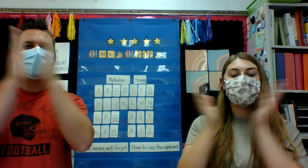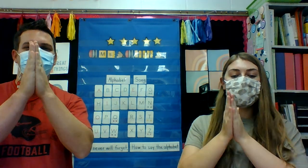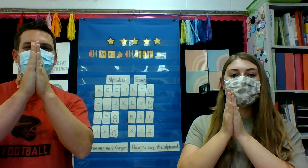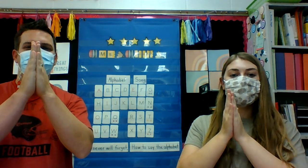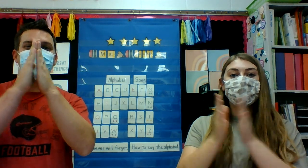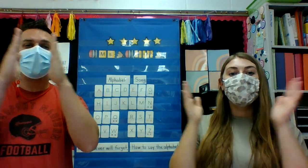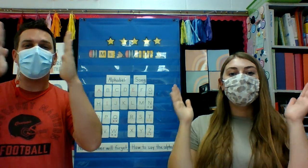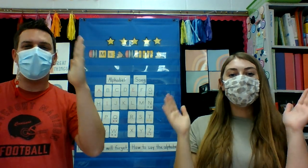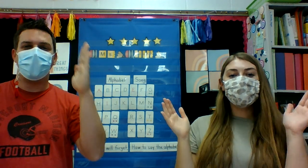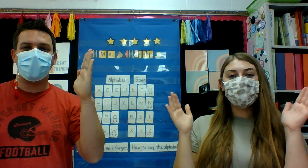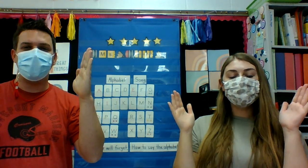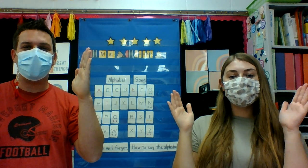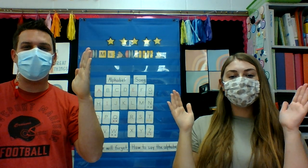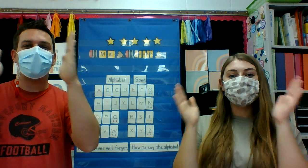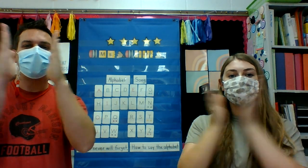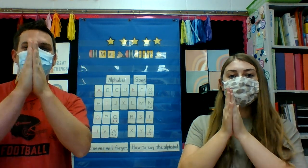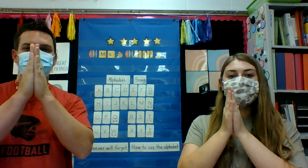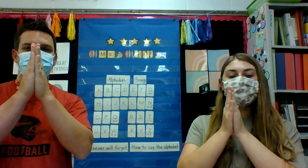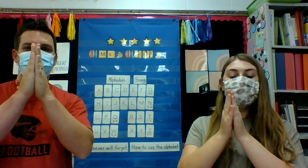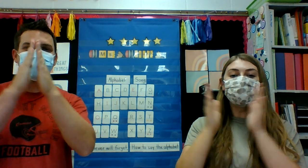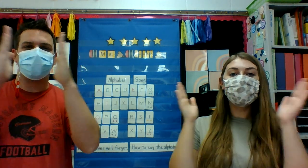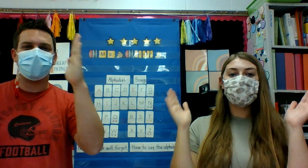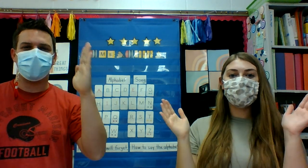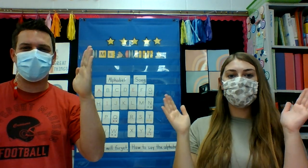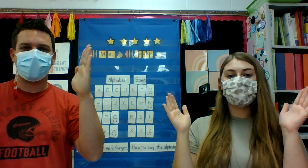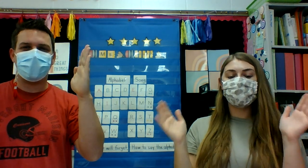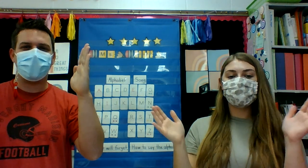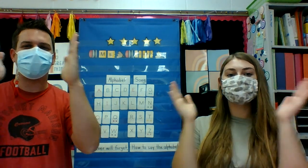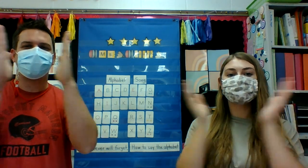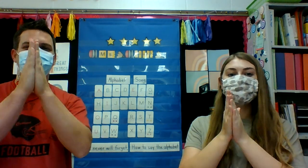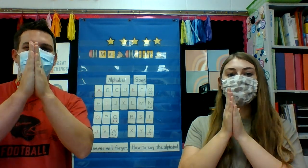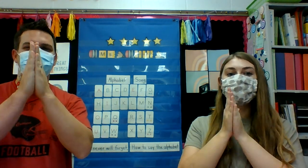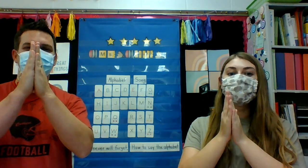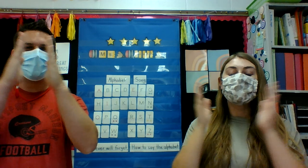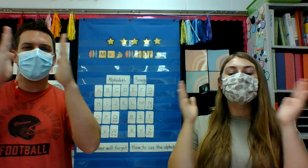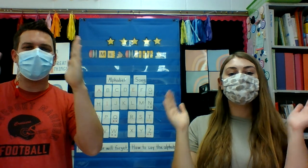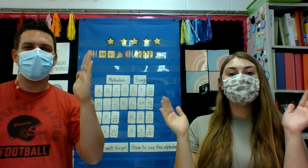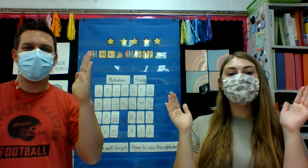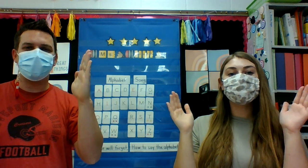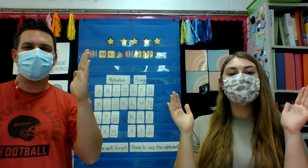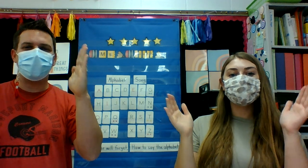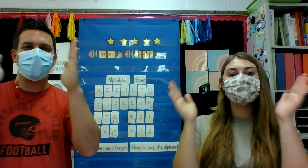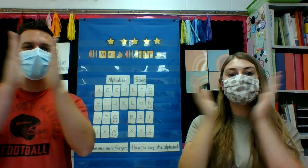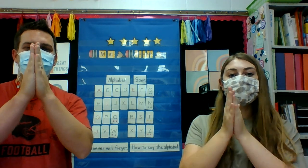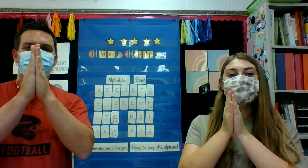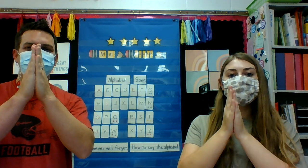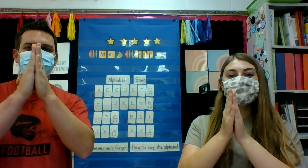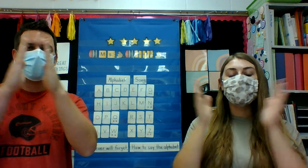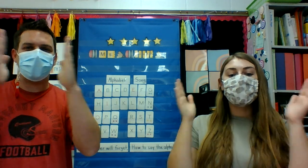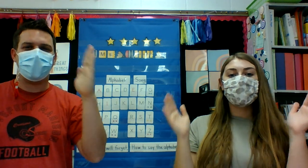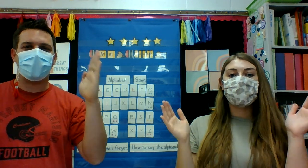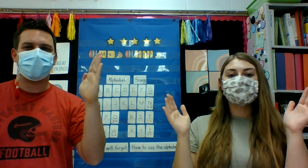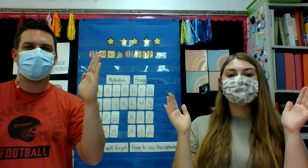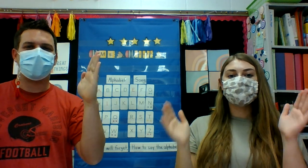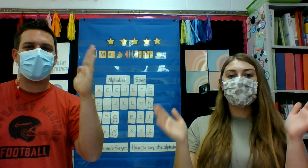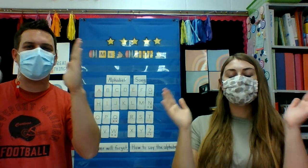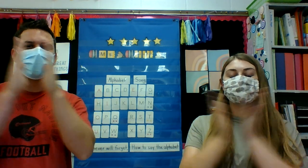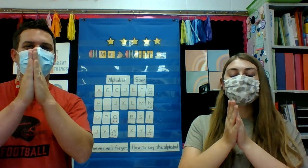N, O, P, Q, R, S, P, U, V, W, X, Y, Z.